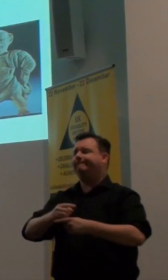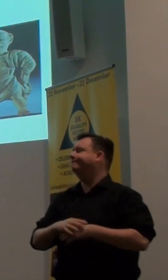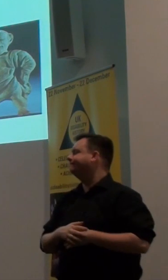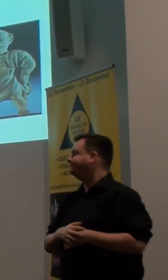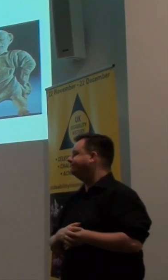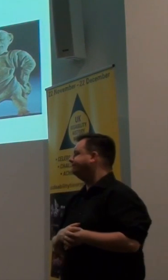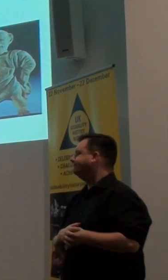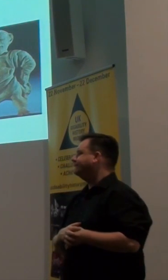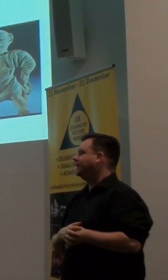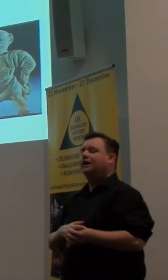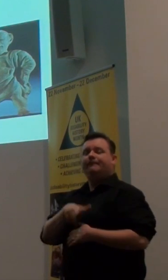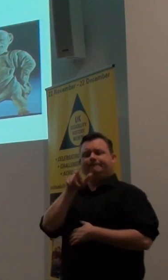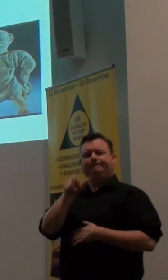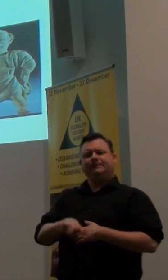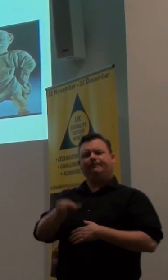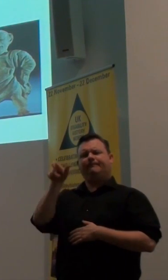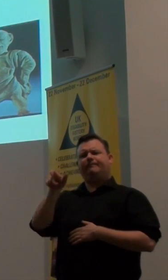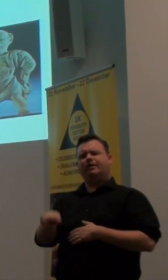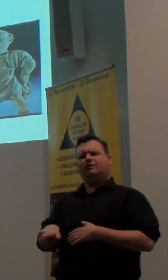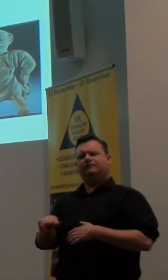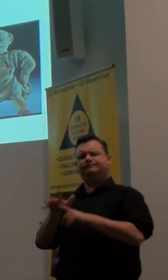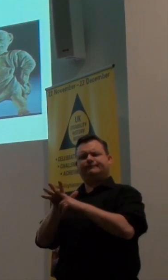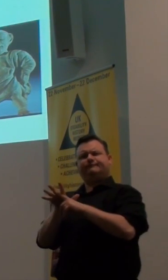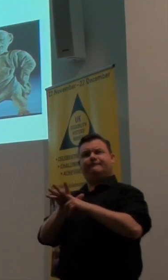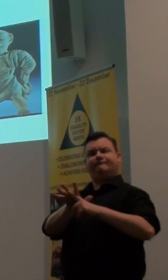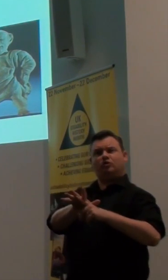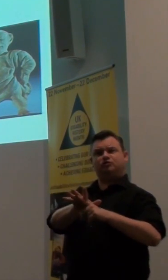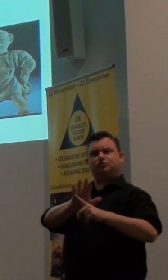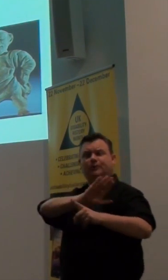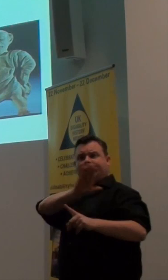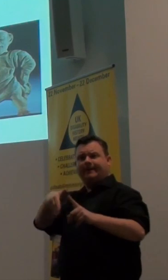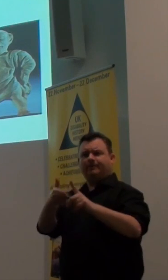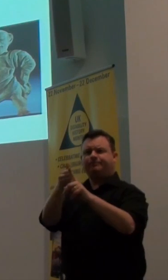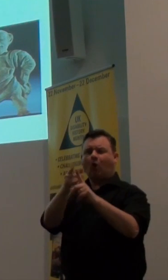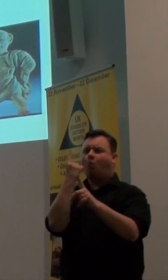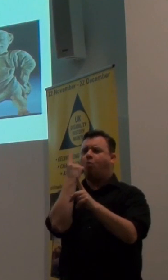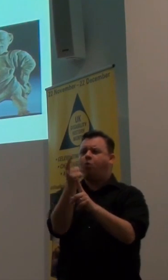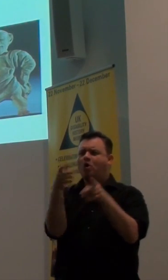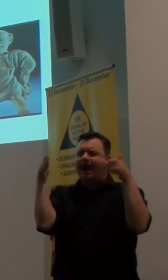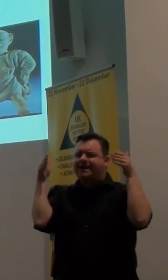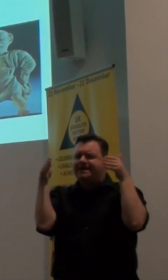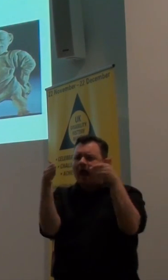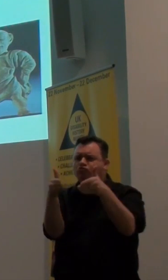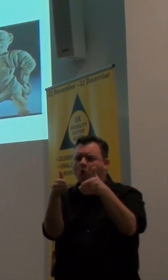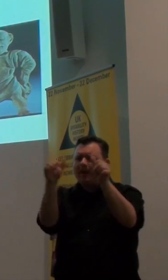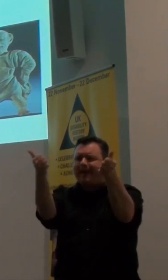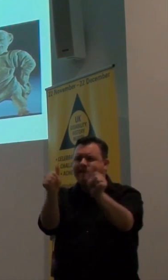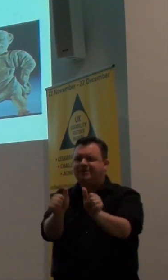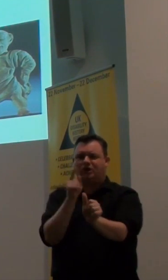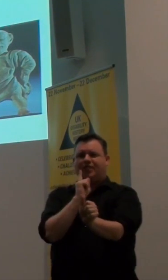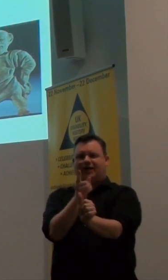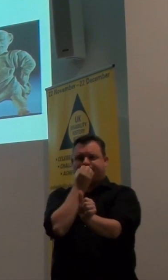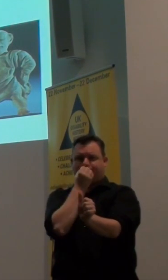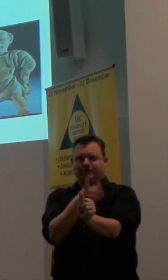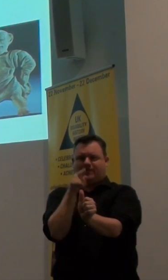that people are forced to aspire to one narrow image of what is normal, what is beautiful.